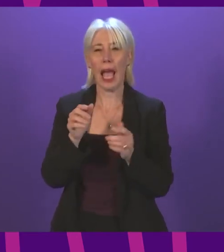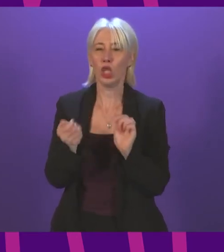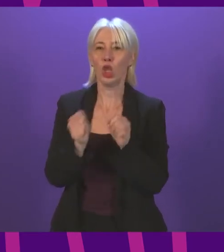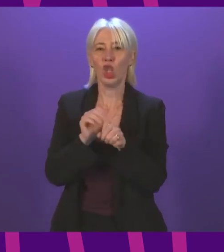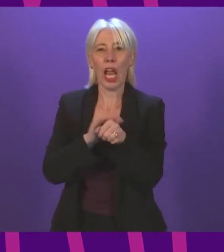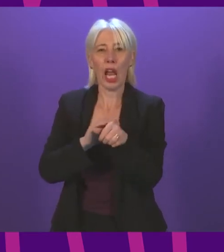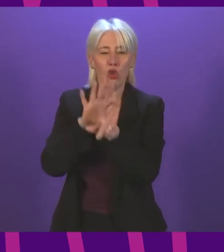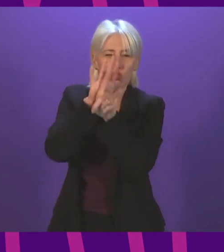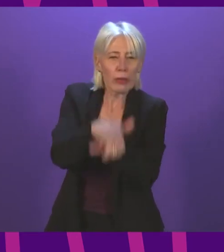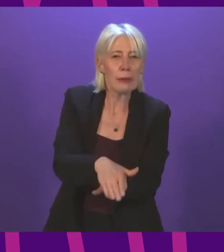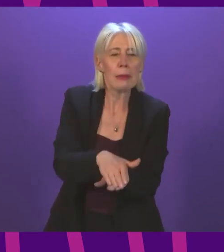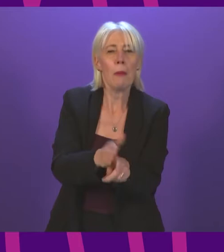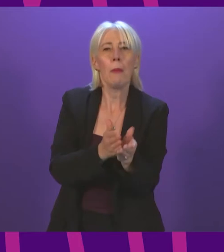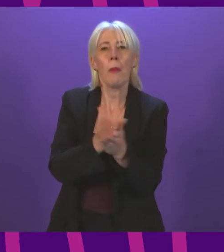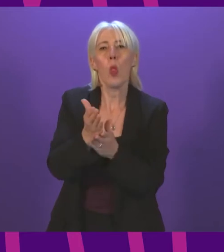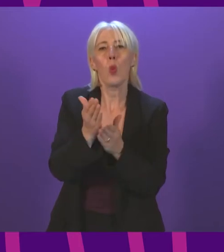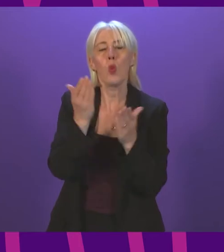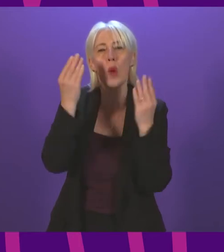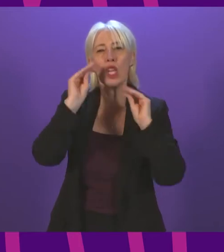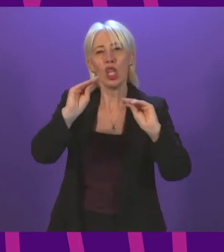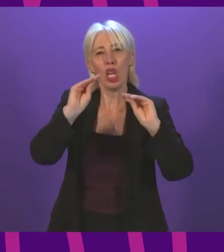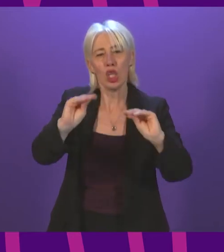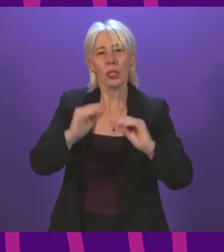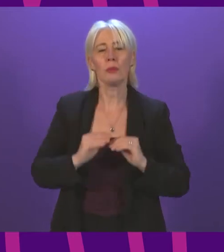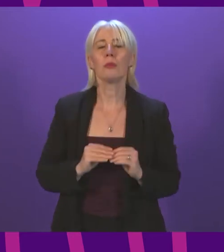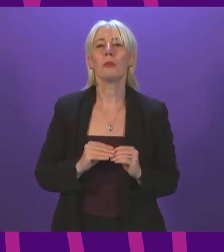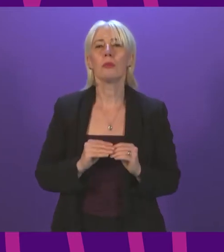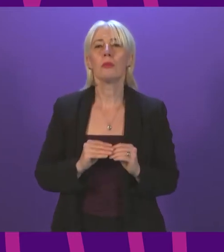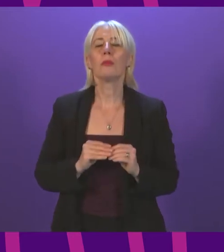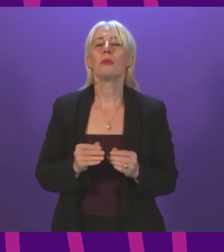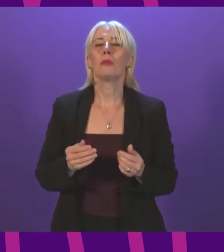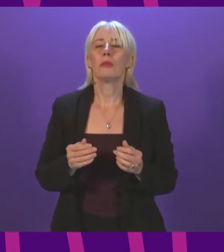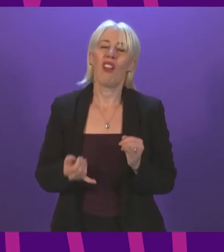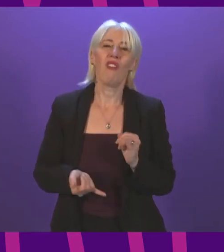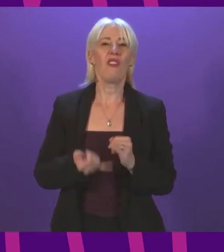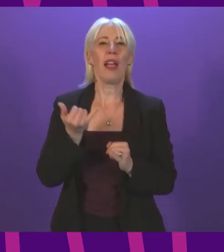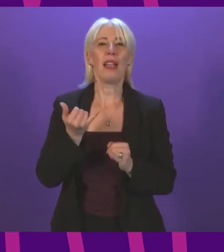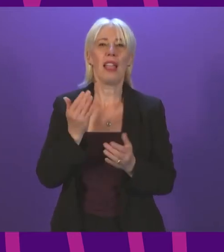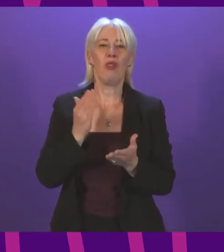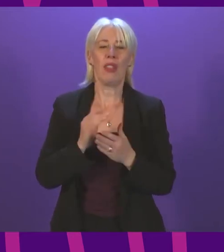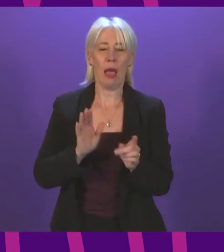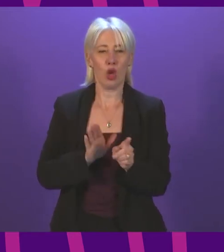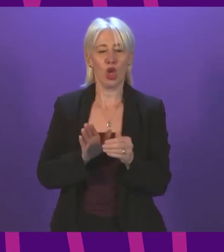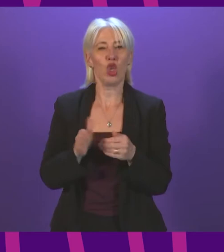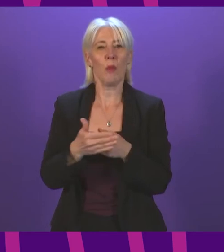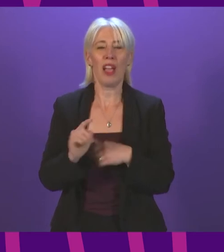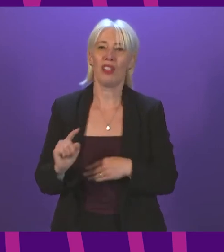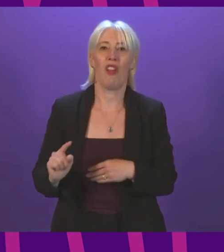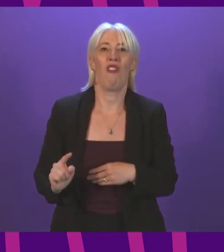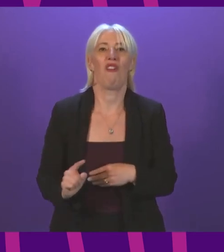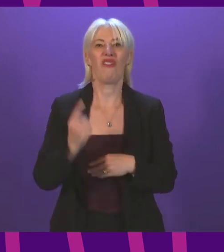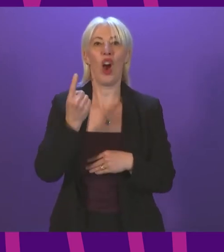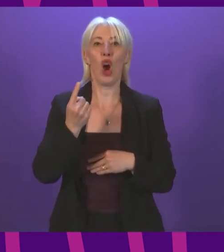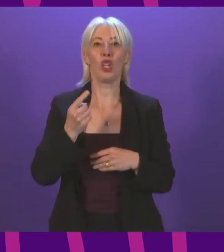better, using education. Finally, it is a great honour to be Jamaica's first honorary consul in